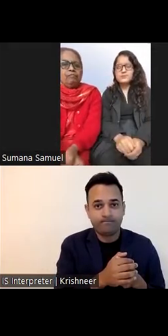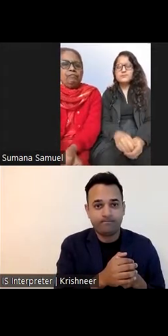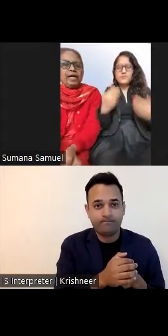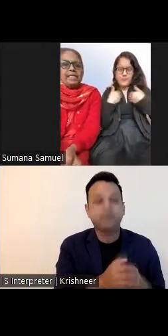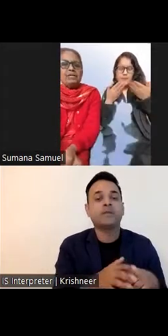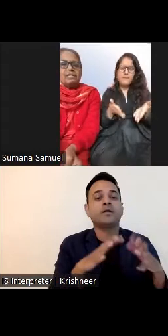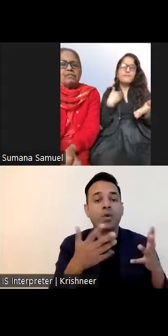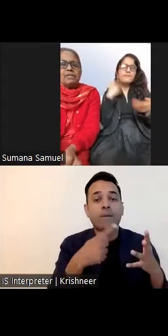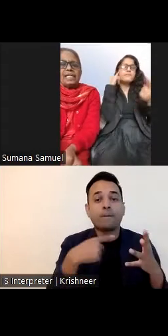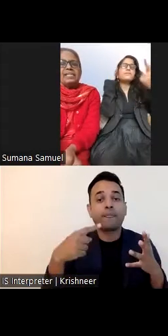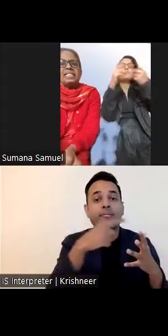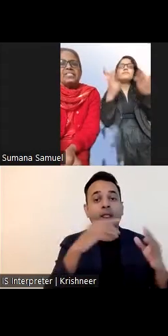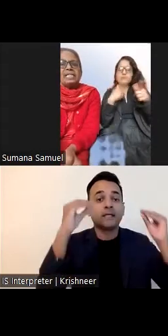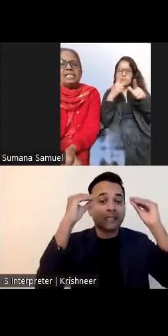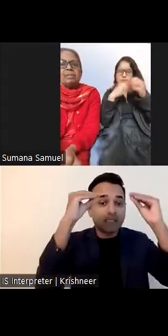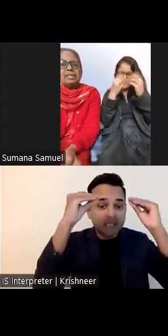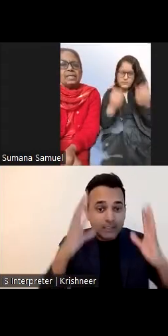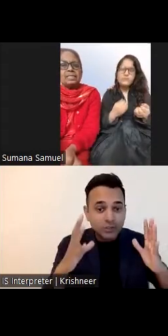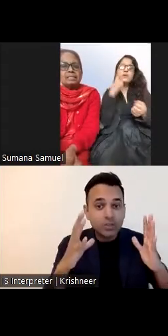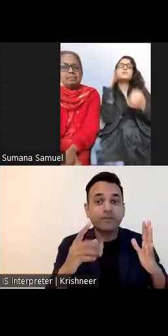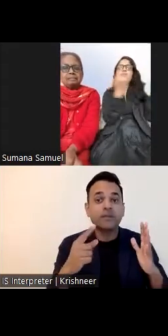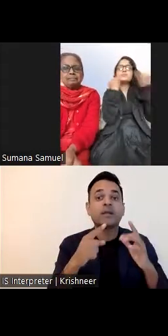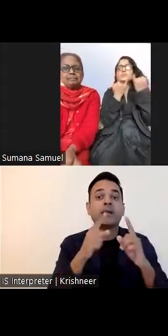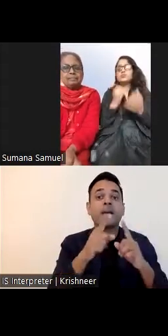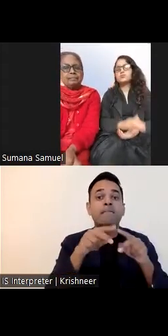Find out our interests and abilities.